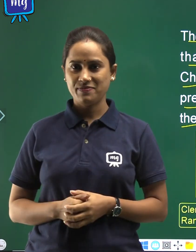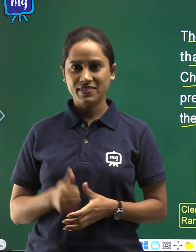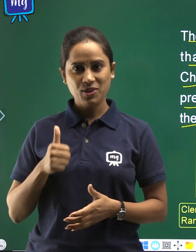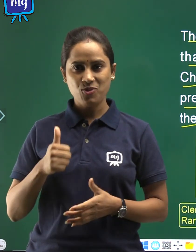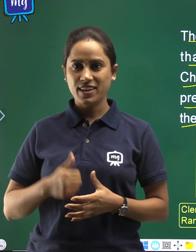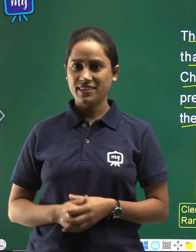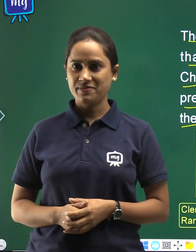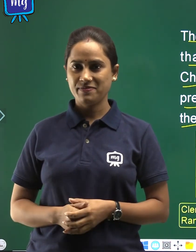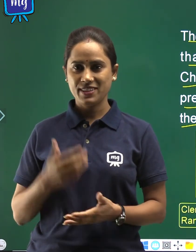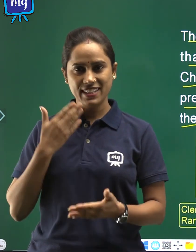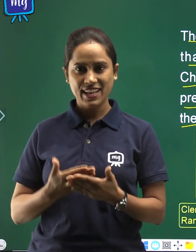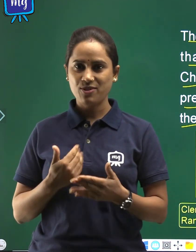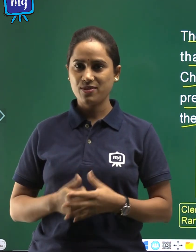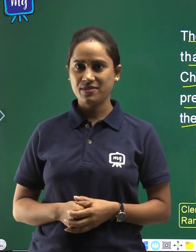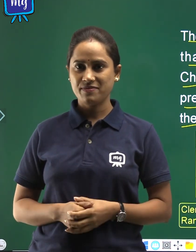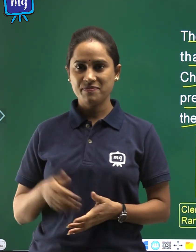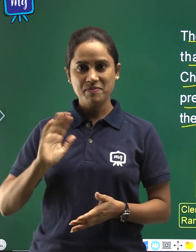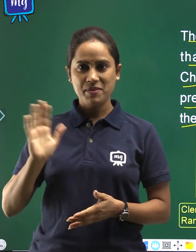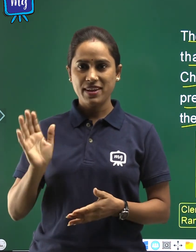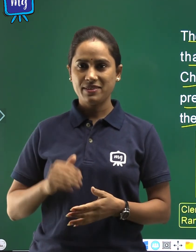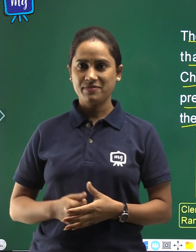Okay. Thank you. Bye-bye.-bye.-bye. Bye you.